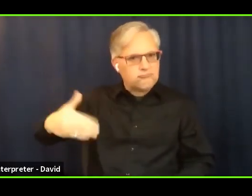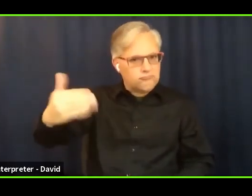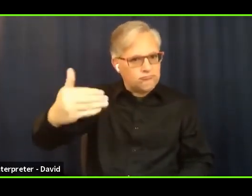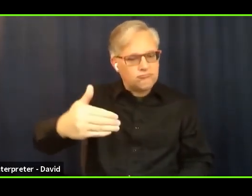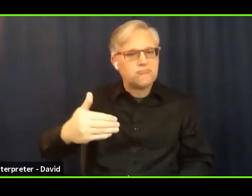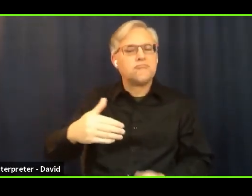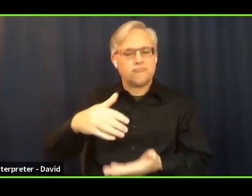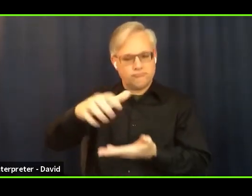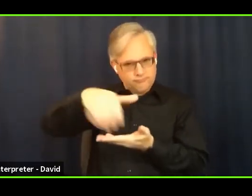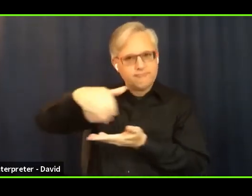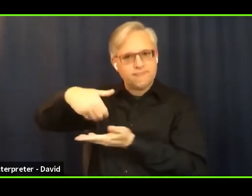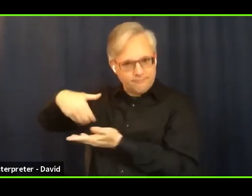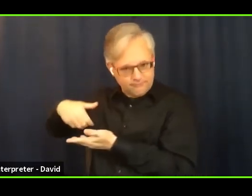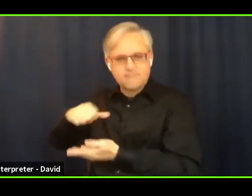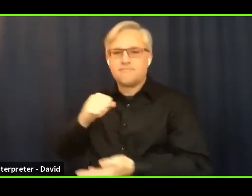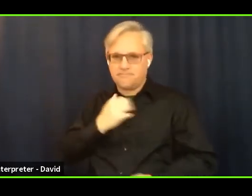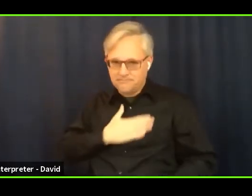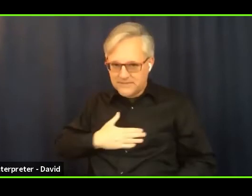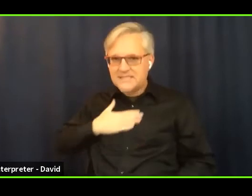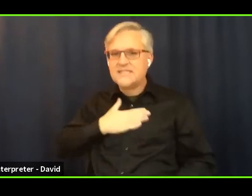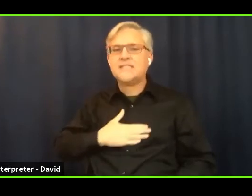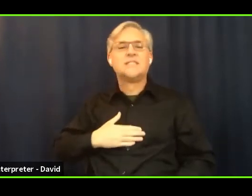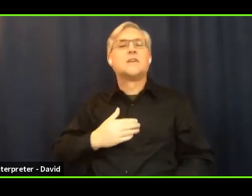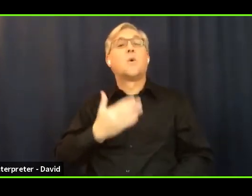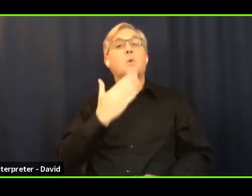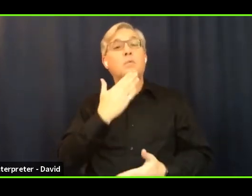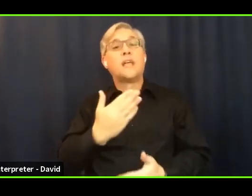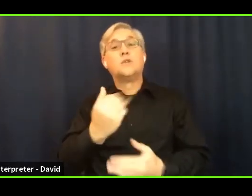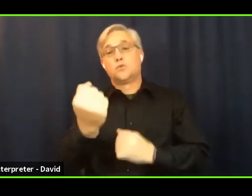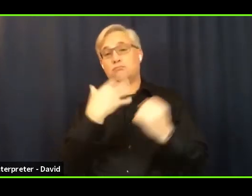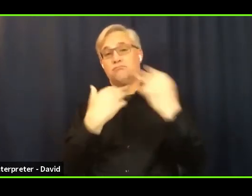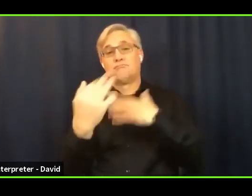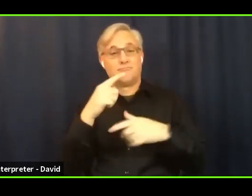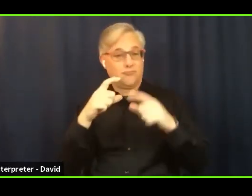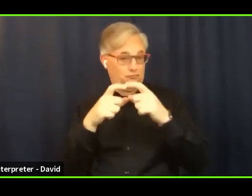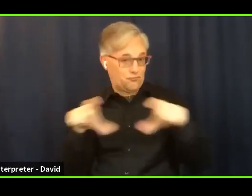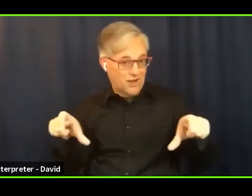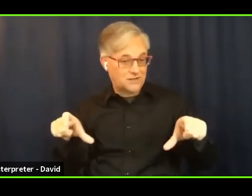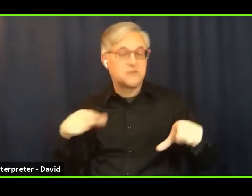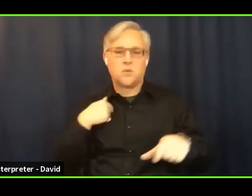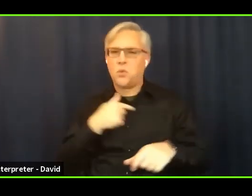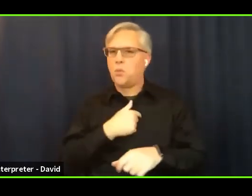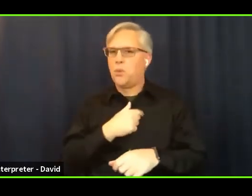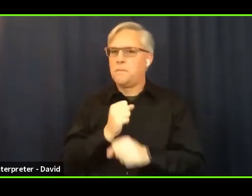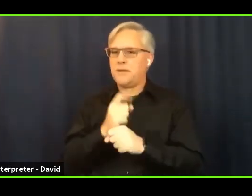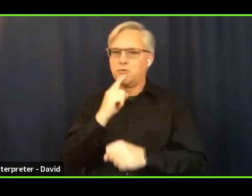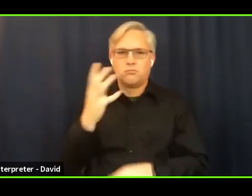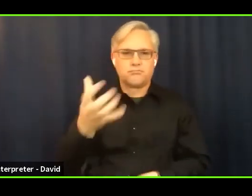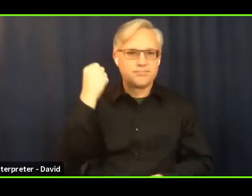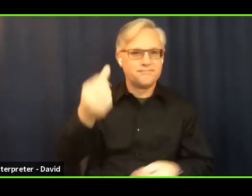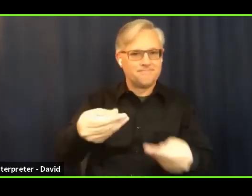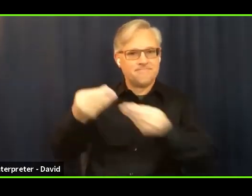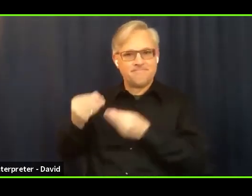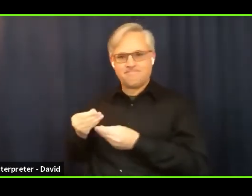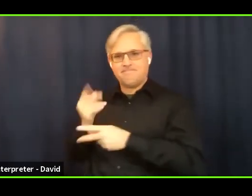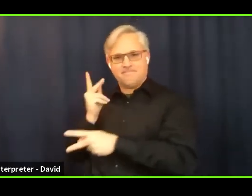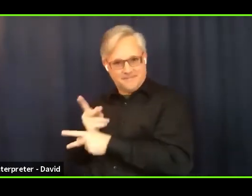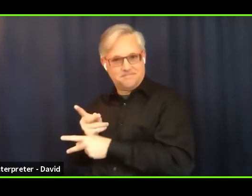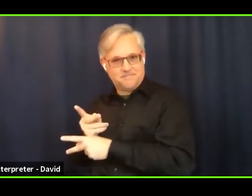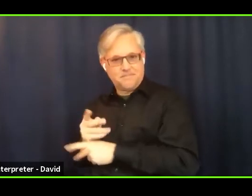the checks that are sent are secure. And the reason we ask for your ongoing support